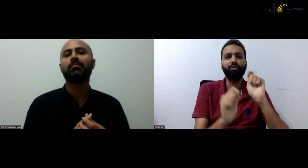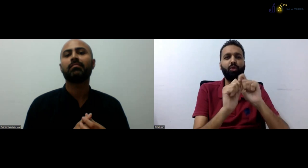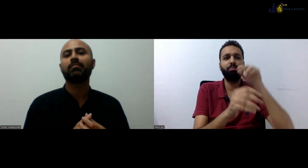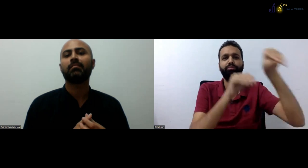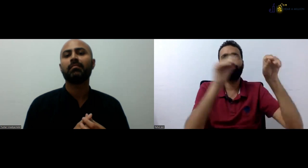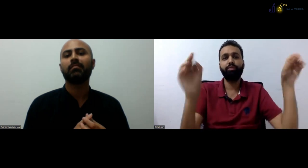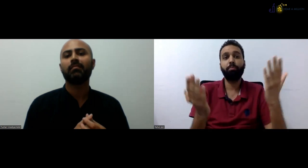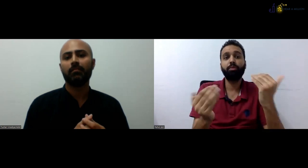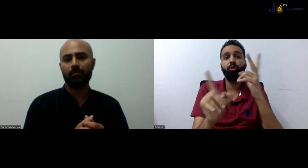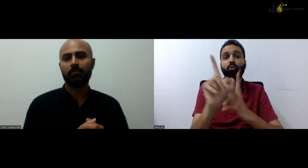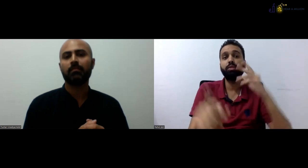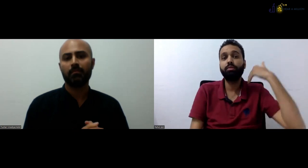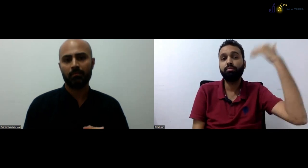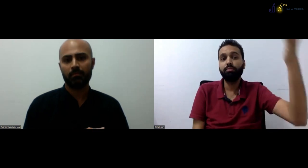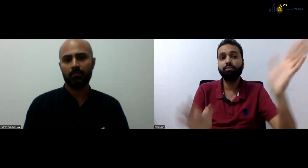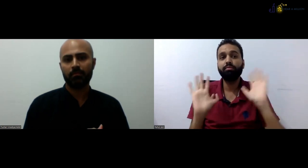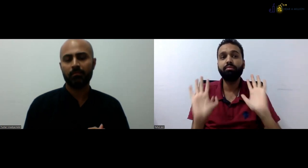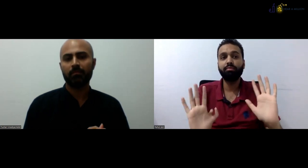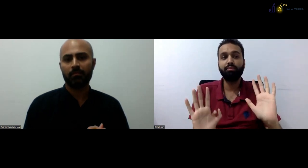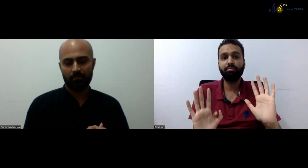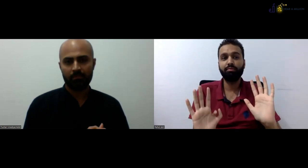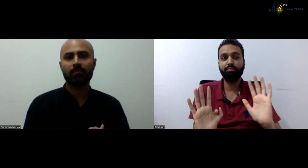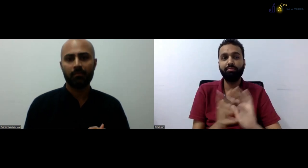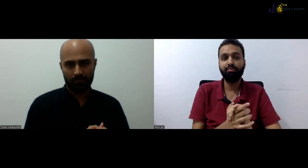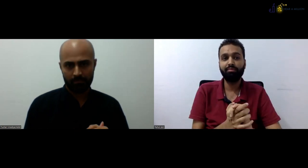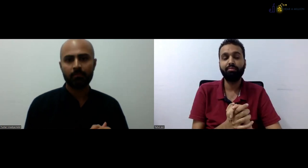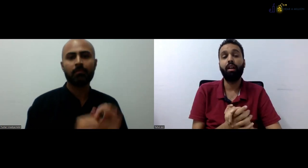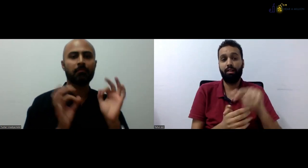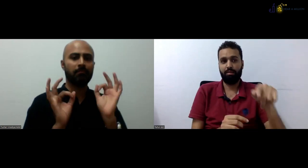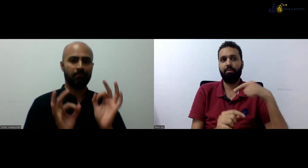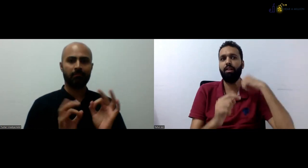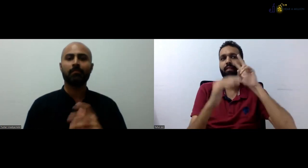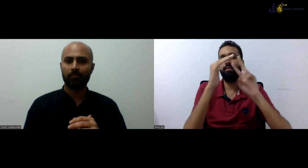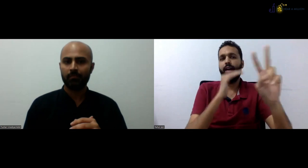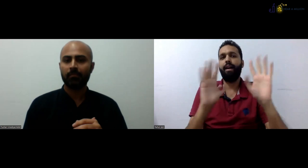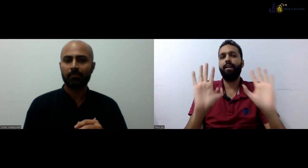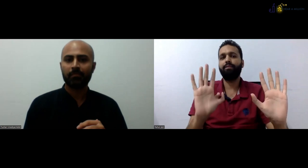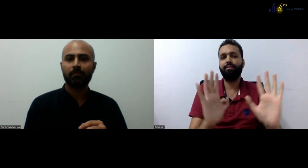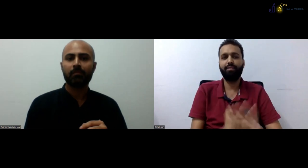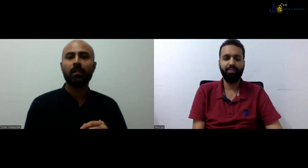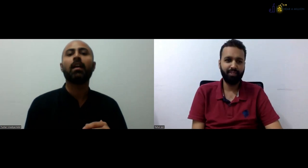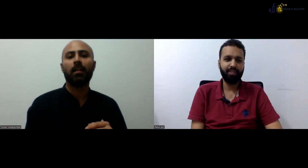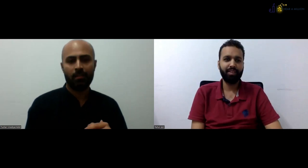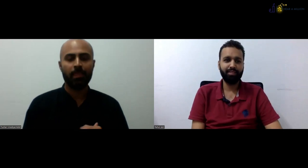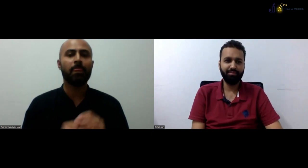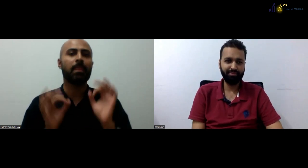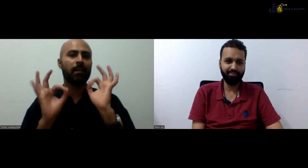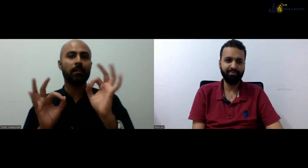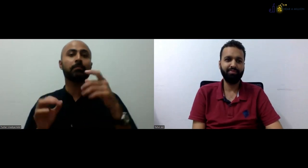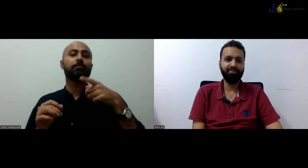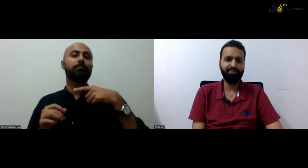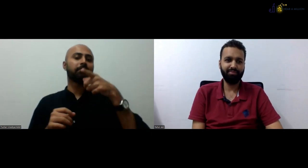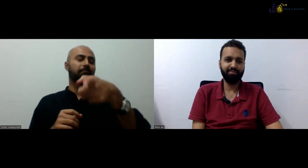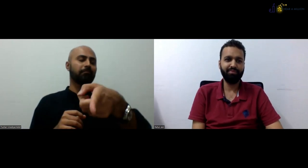all who finished the DTISL certification, a two-year diploma. So this is what you can do after two years. And yeah,